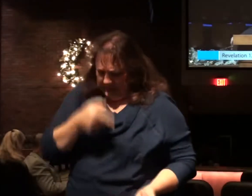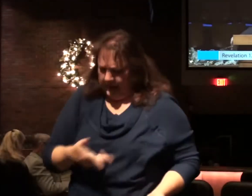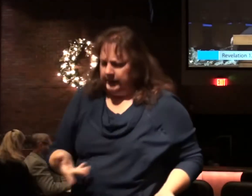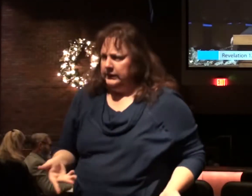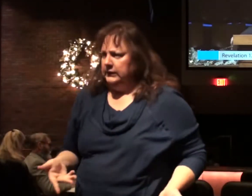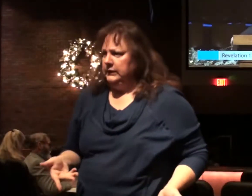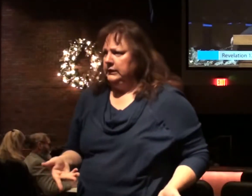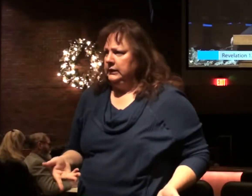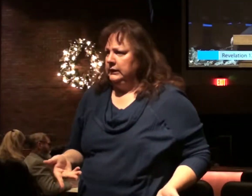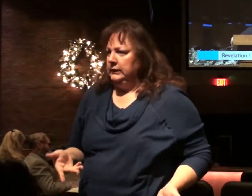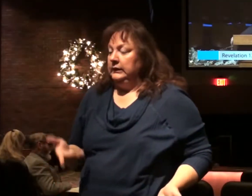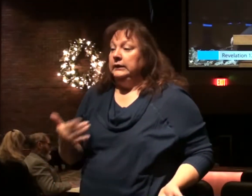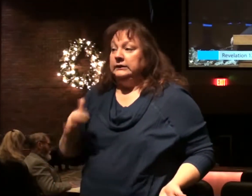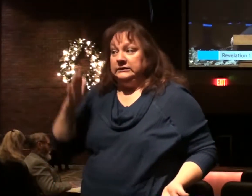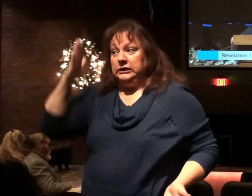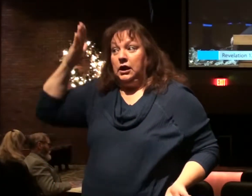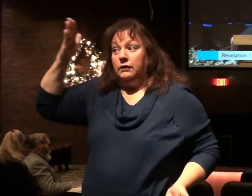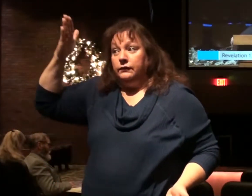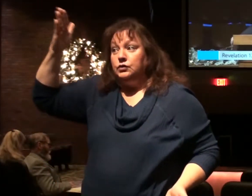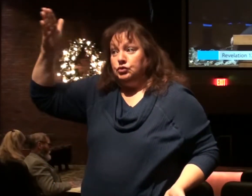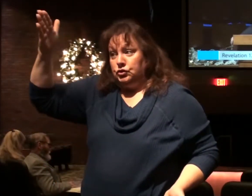An event yet future